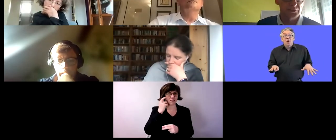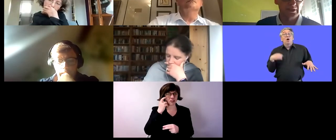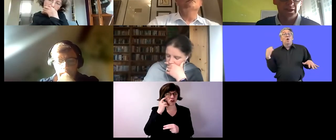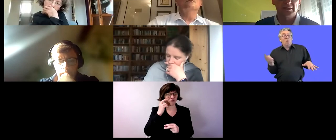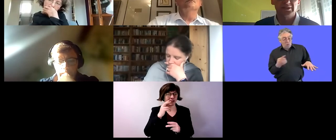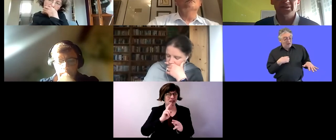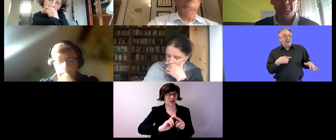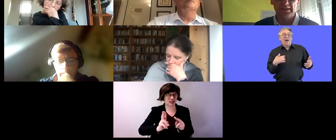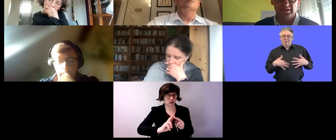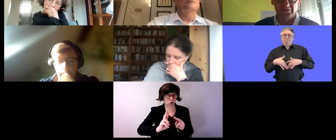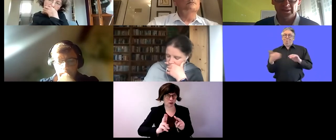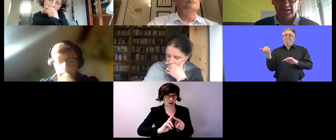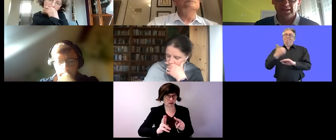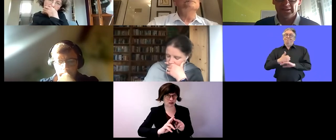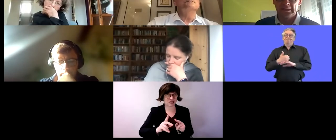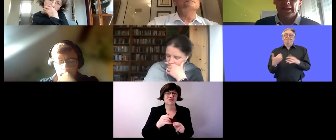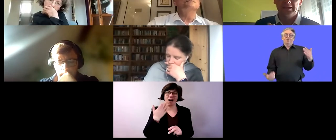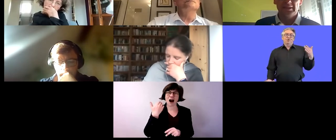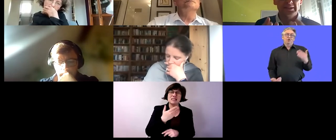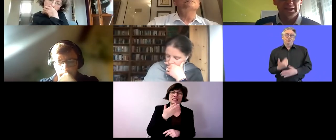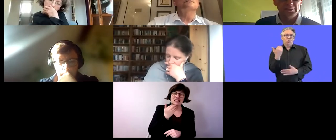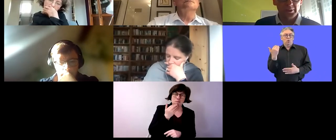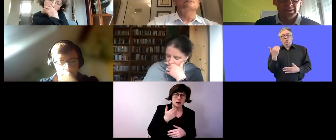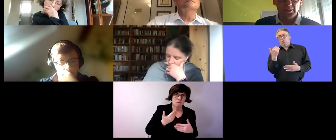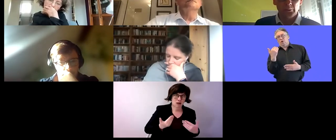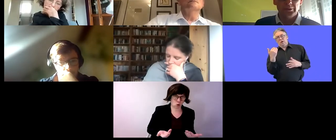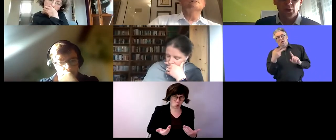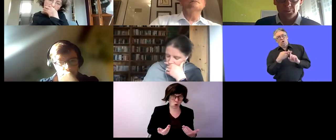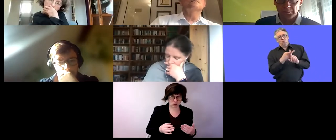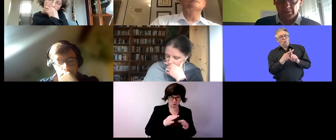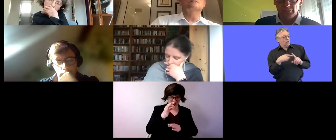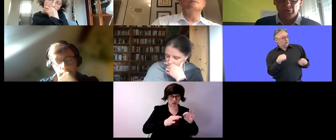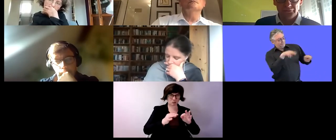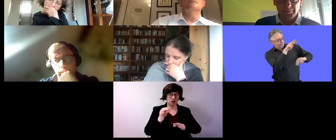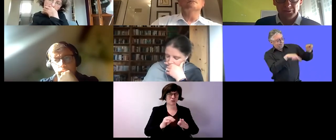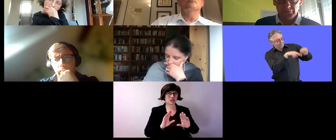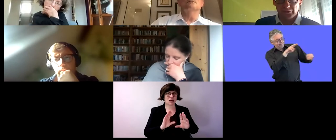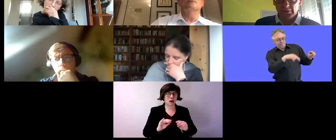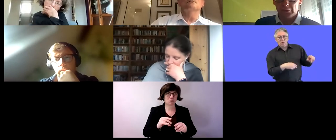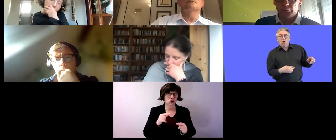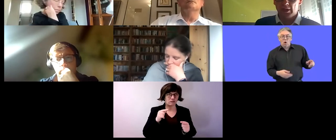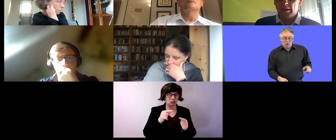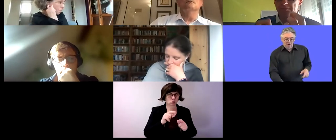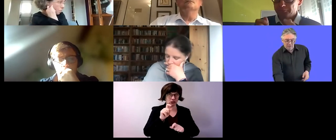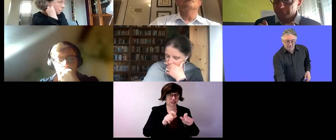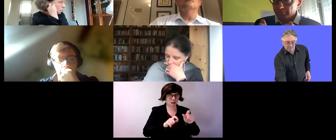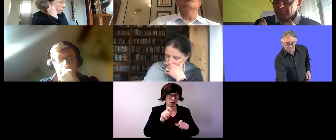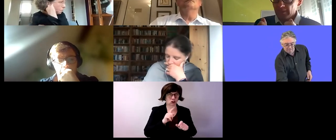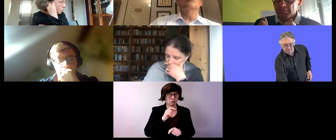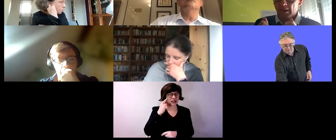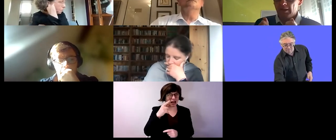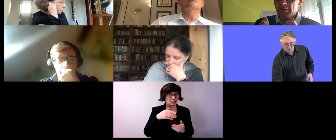intellectual uh disabilities and in that way we hope to contribute to um